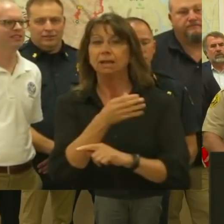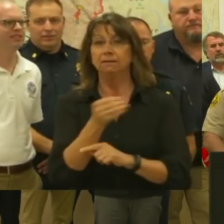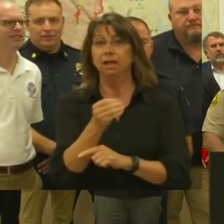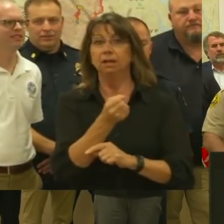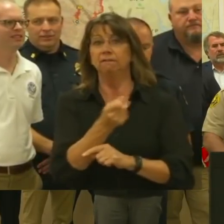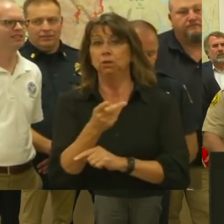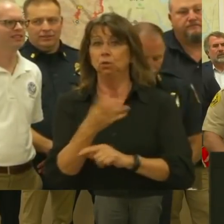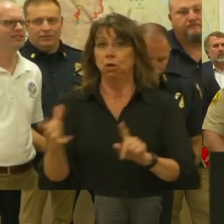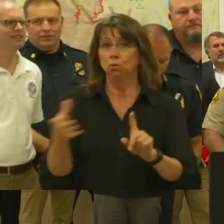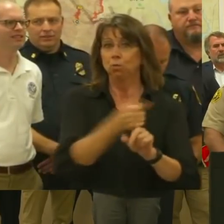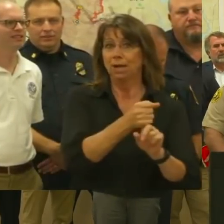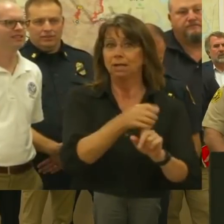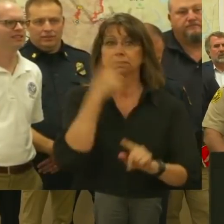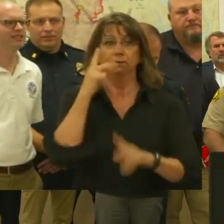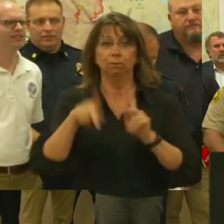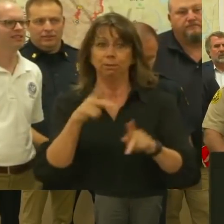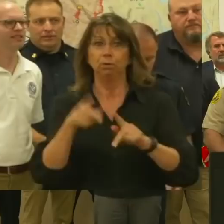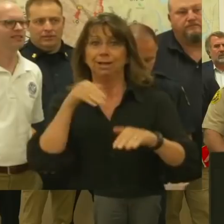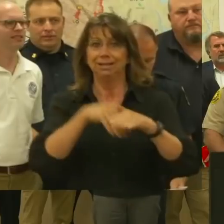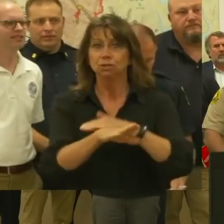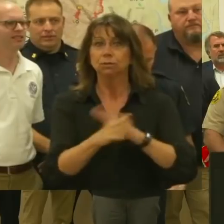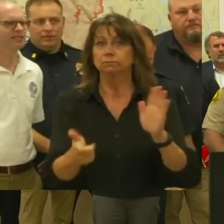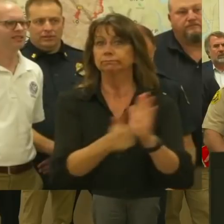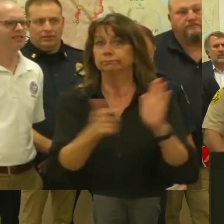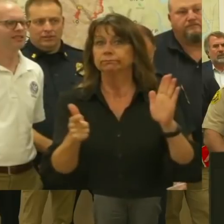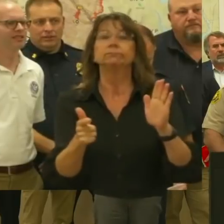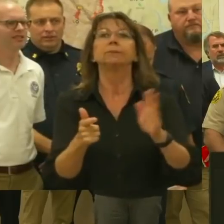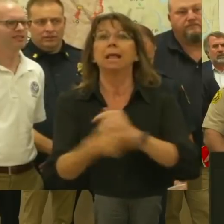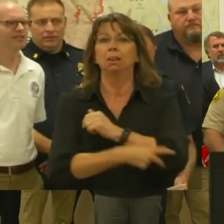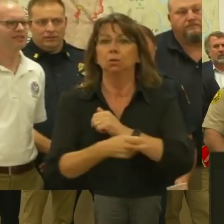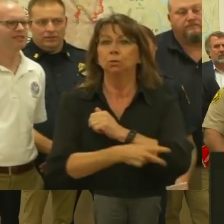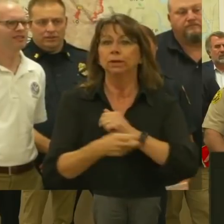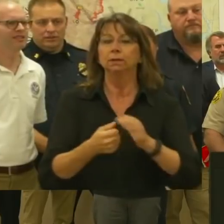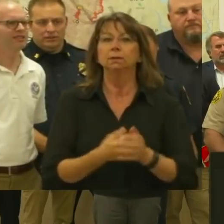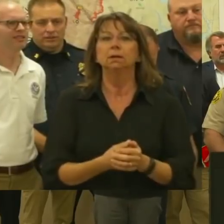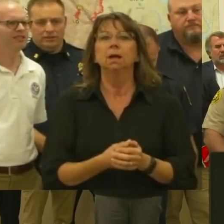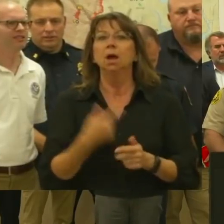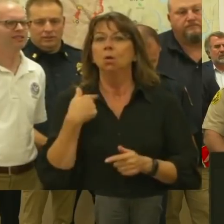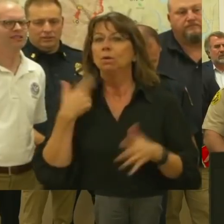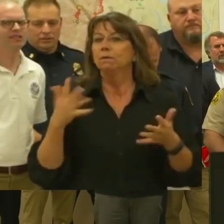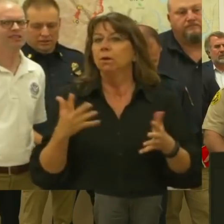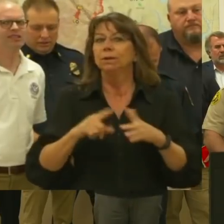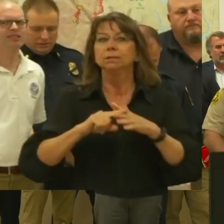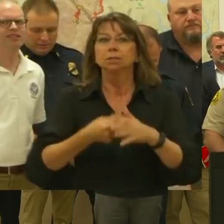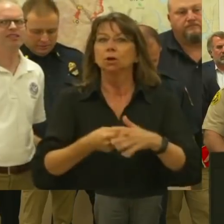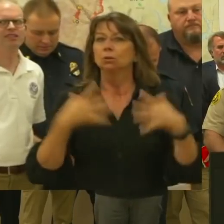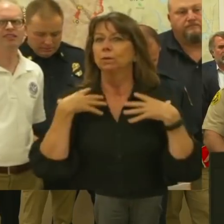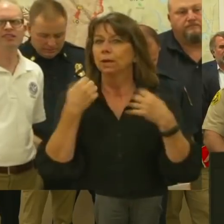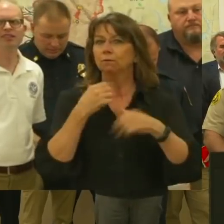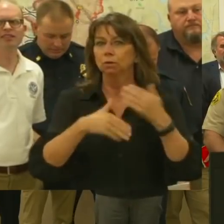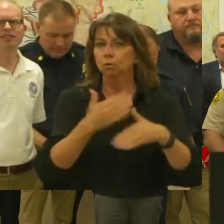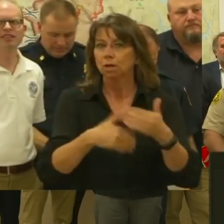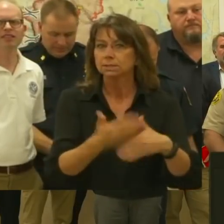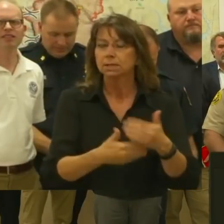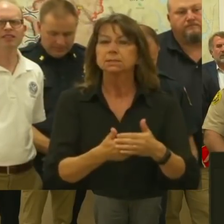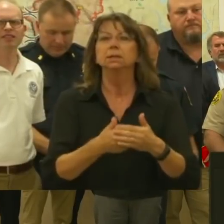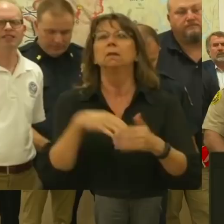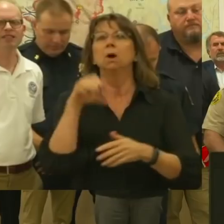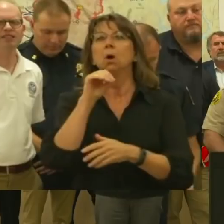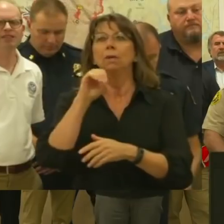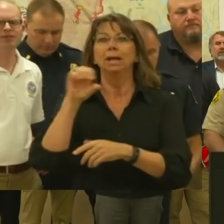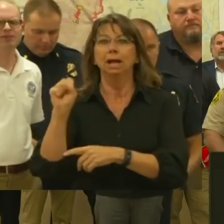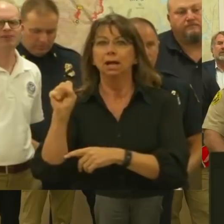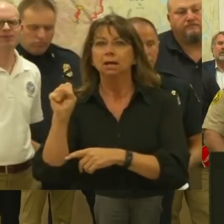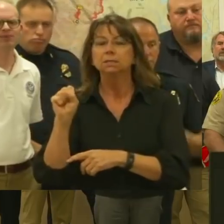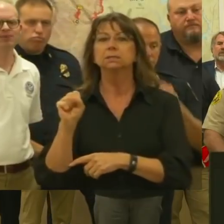also looting. Early on, we've already started the recovery process and we've been assisted by the Office of Emergency Services from the state